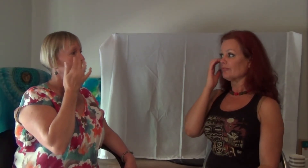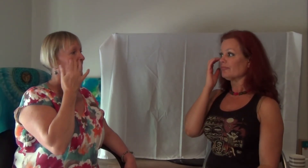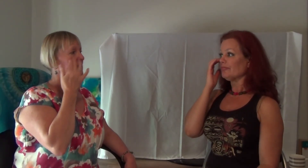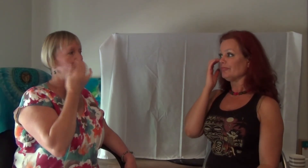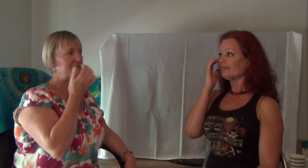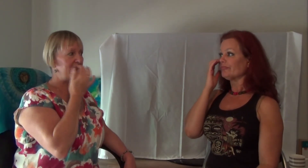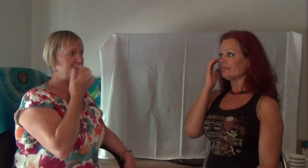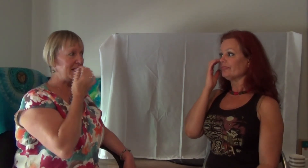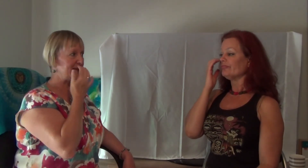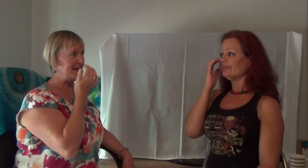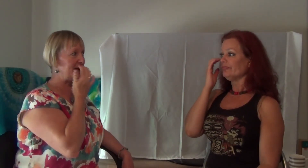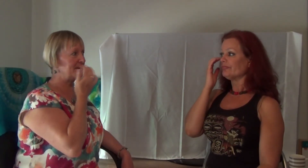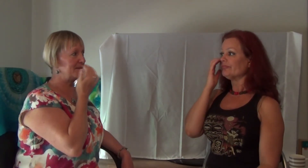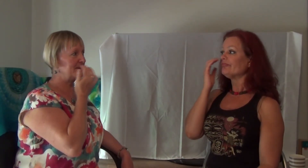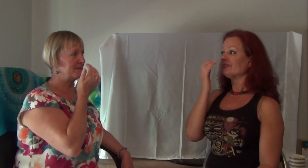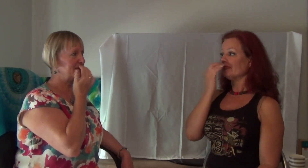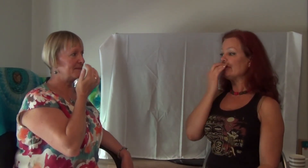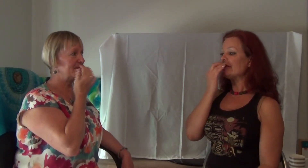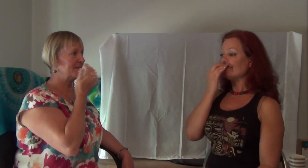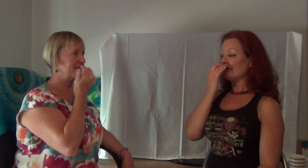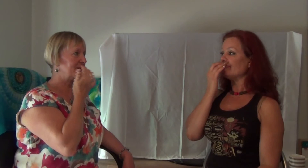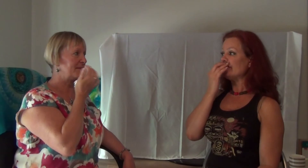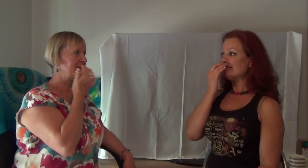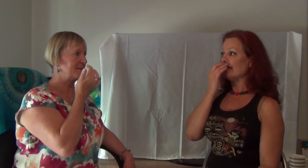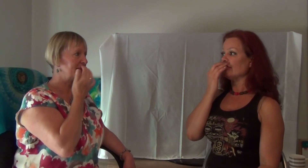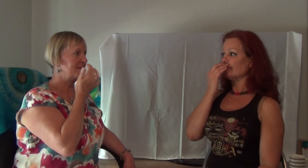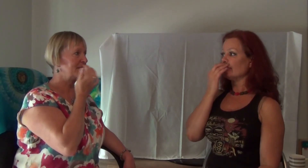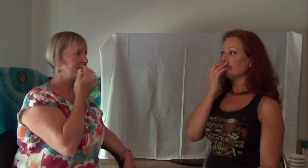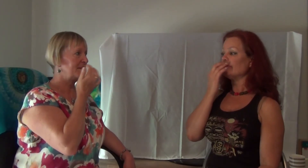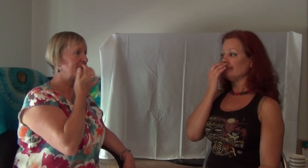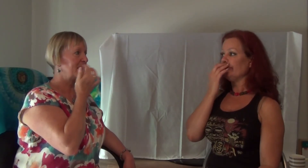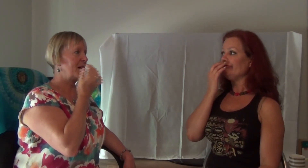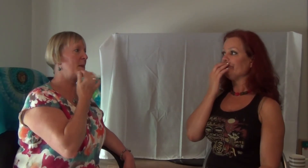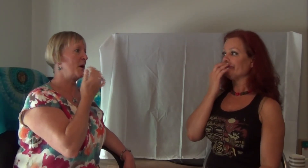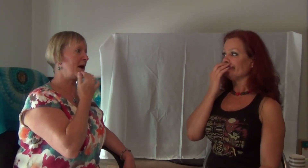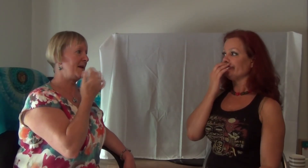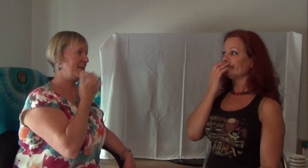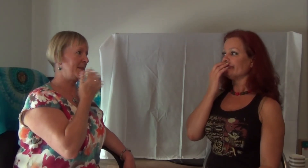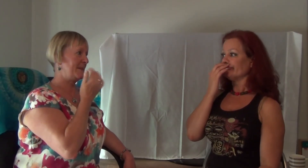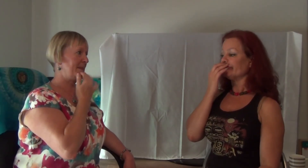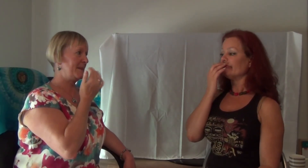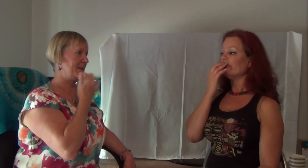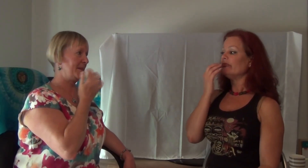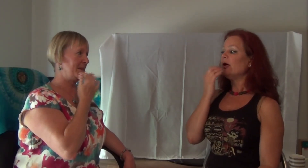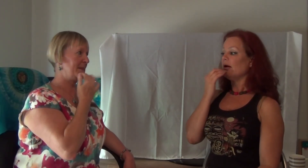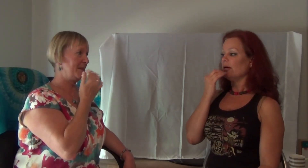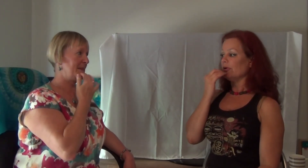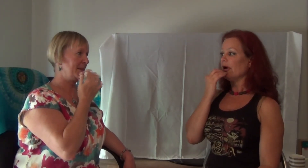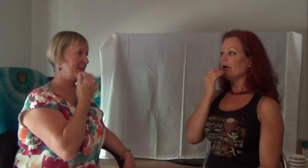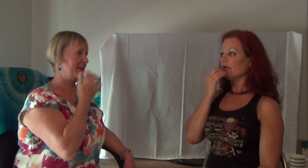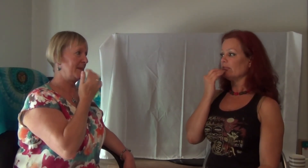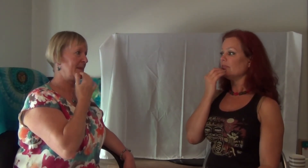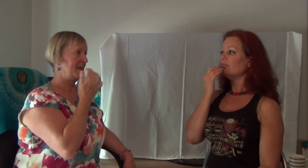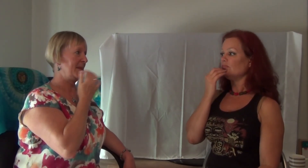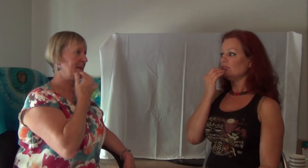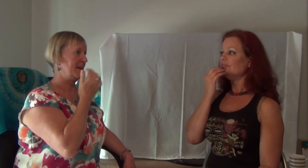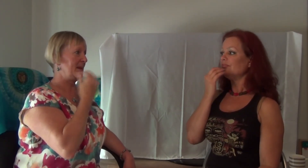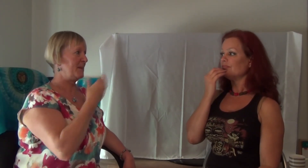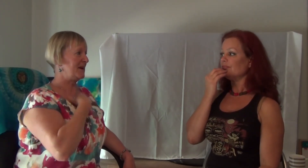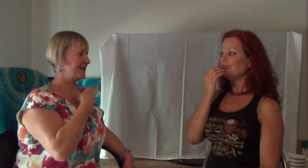It's safe to have peace now. It's safe to have peace now. I'm okay. I'm okay. My